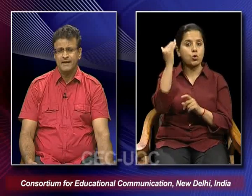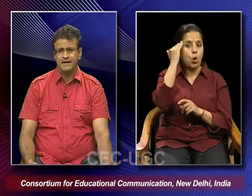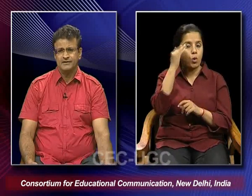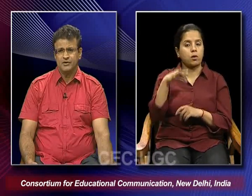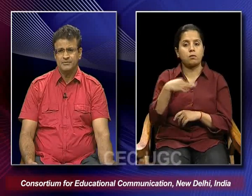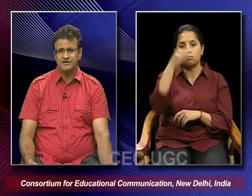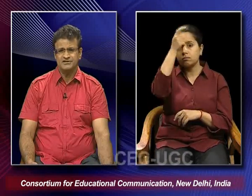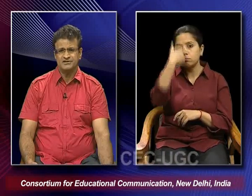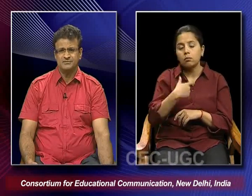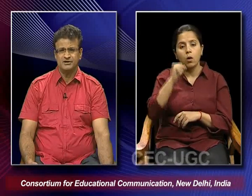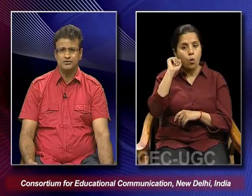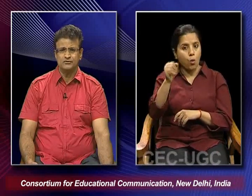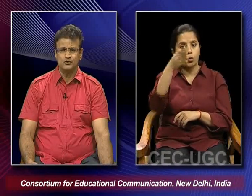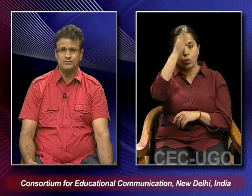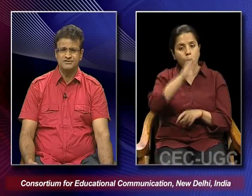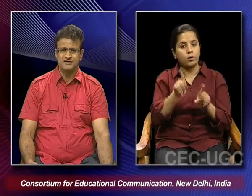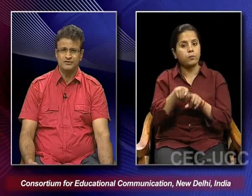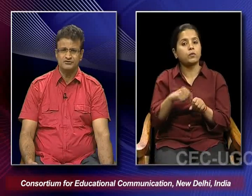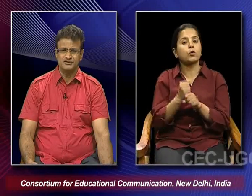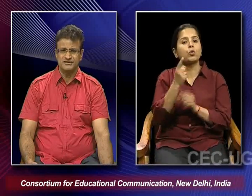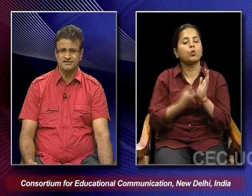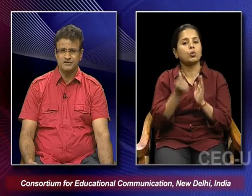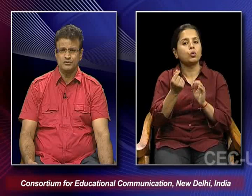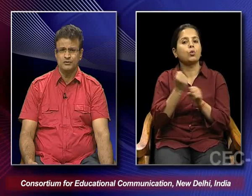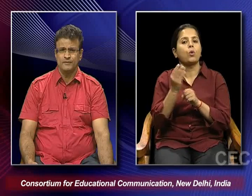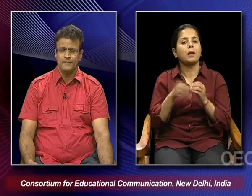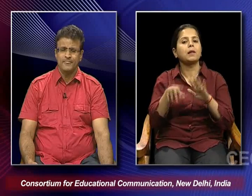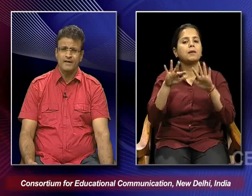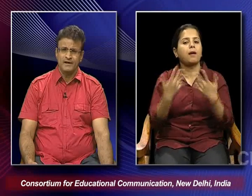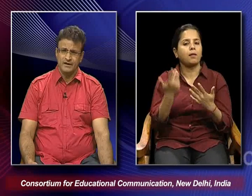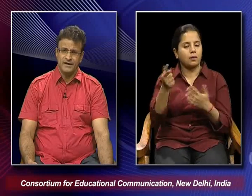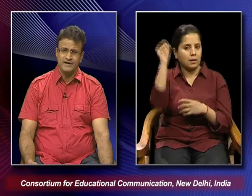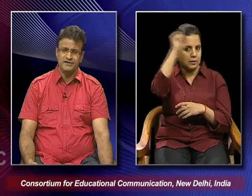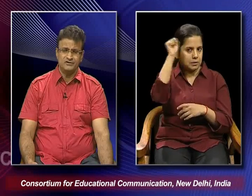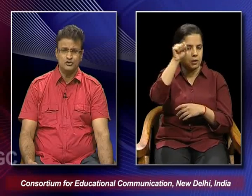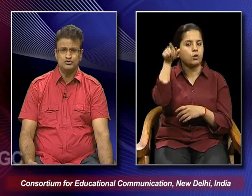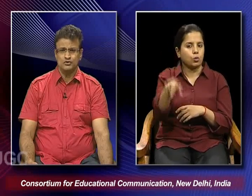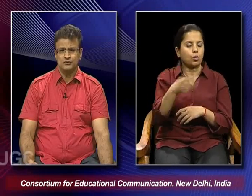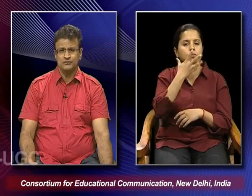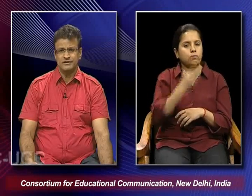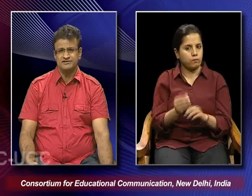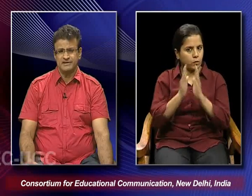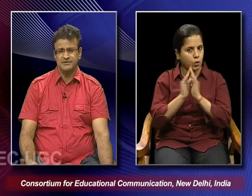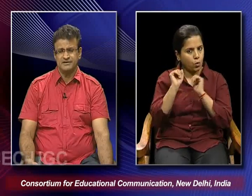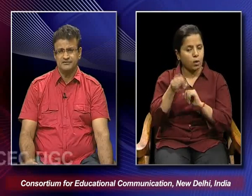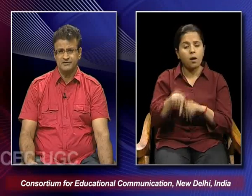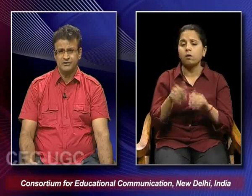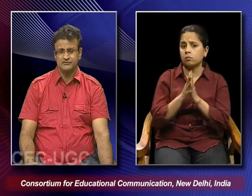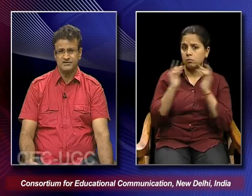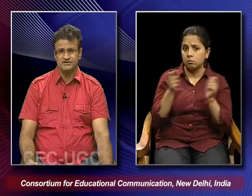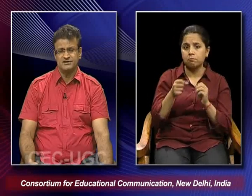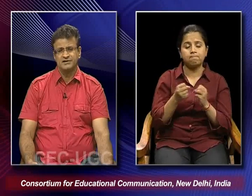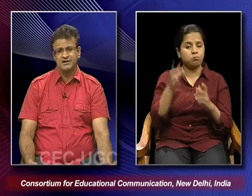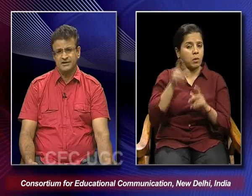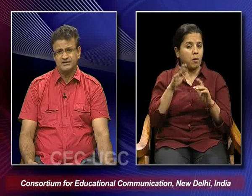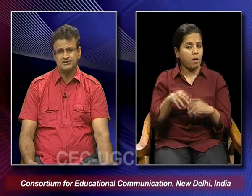And it commemorates the birth of Guru Govind Singh who is the 10th Sikh Guru. And it is also being celebrated with lot of